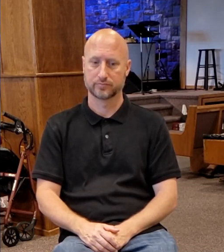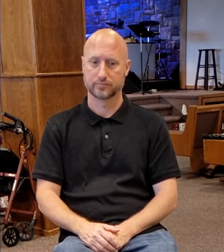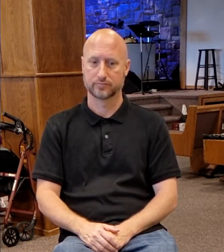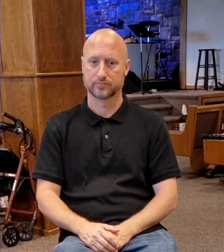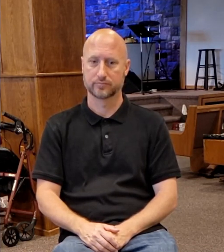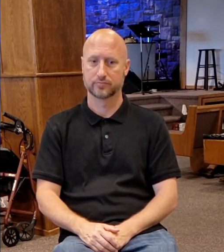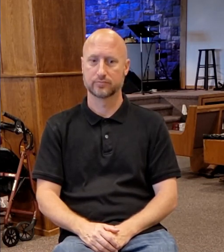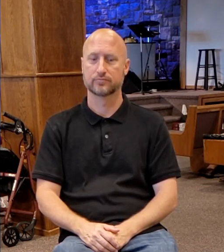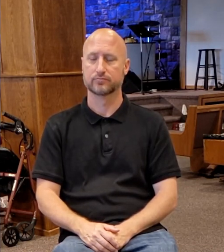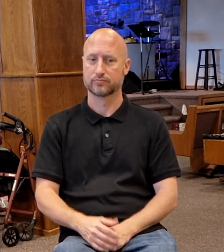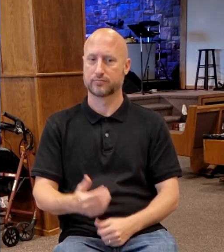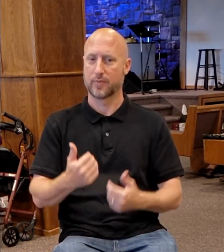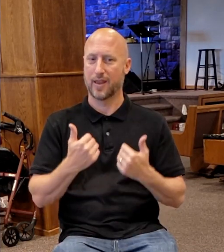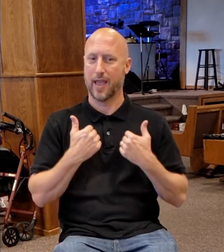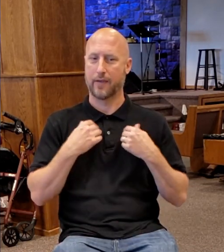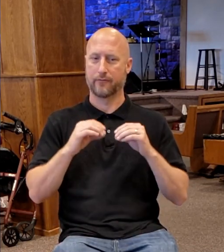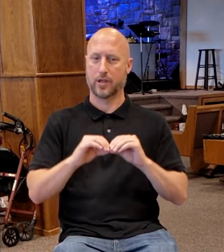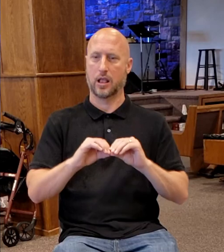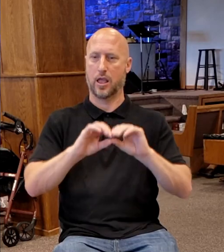there's clarity.